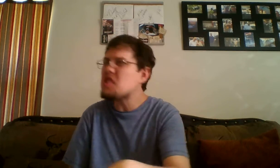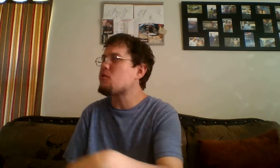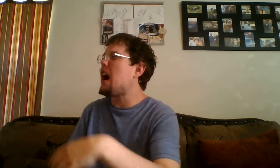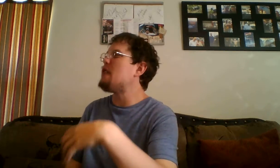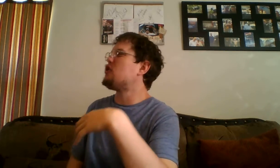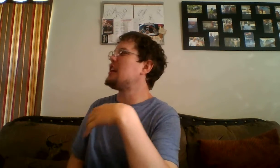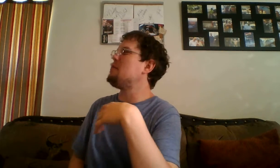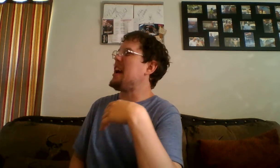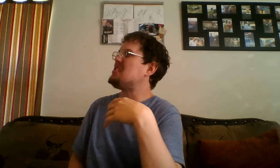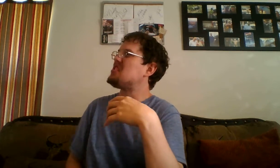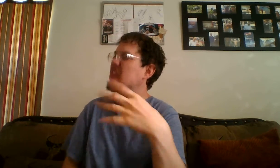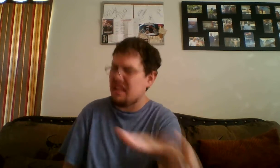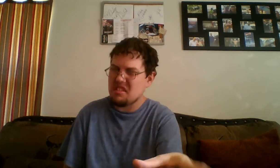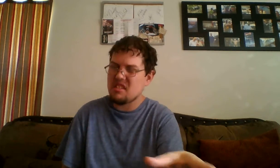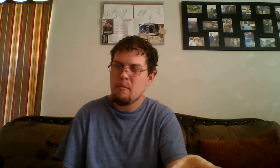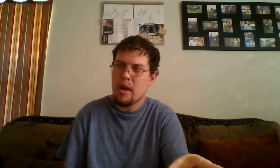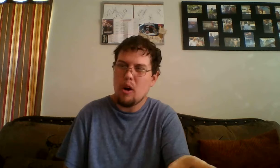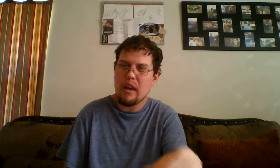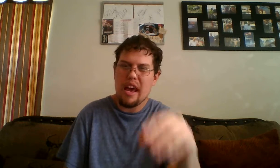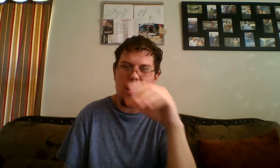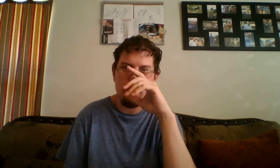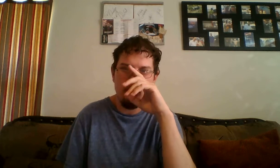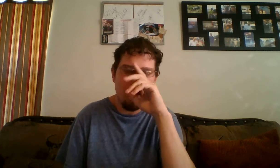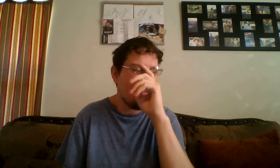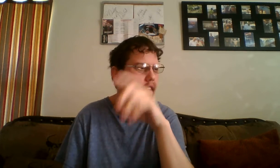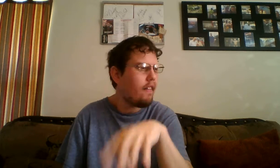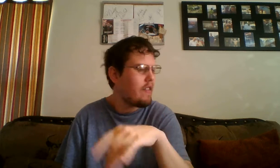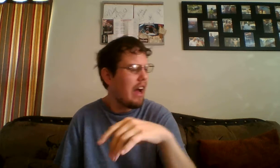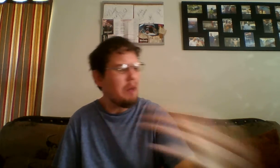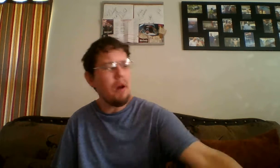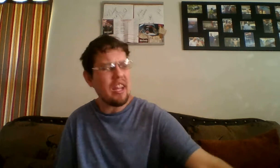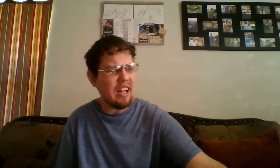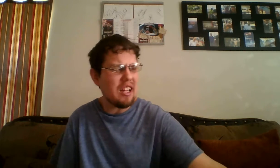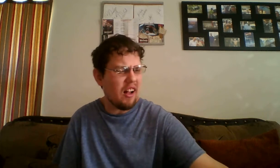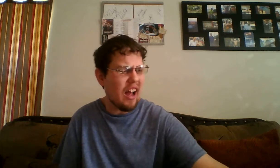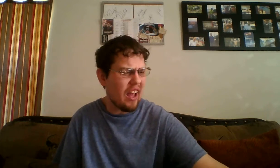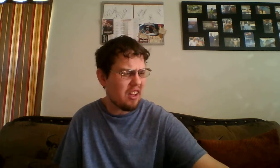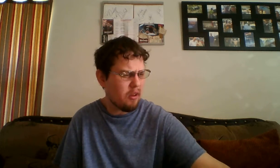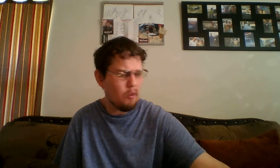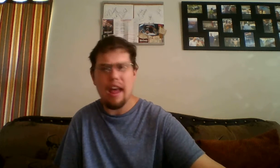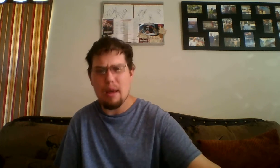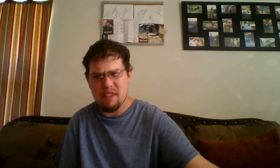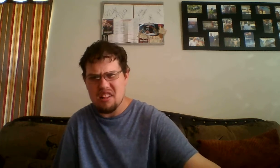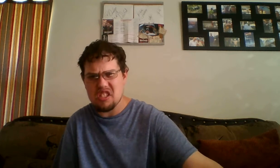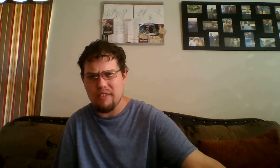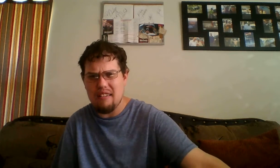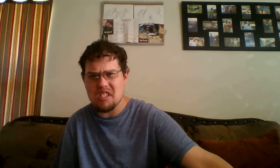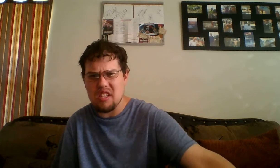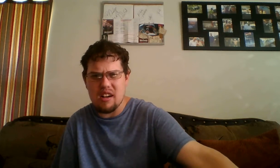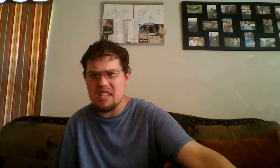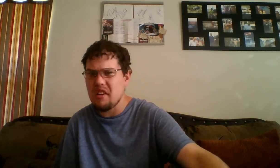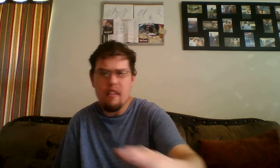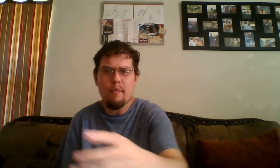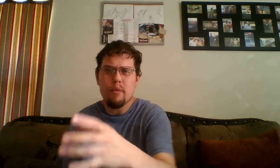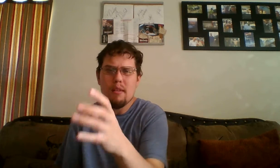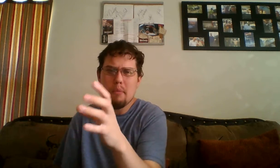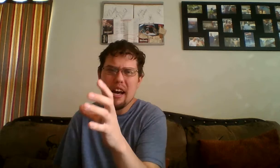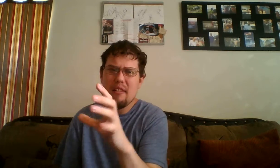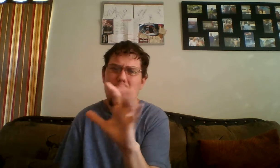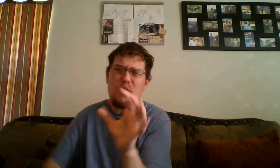this rivalry make sense. Okay? I might not like what happened at the Survivor Series. But, if